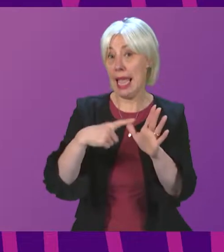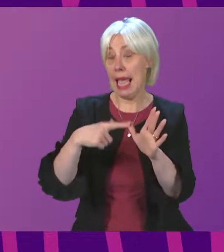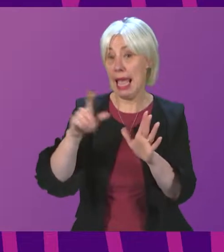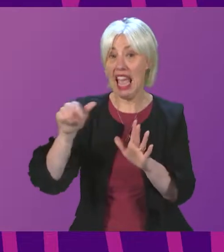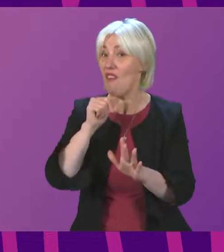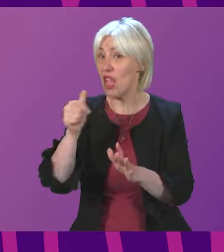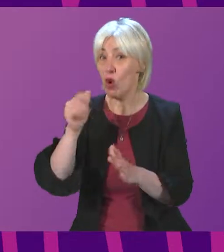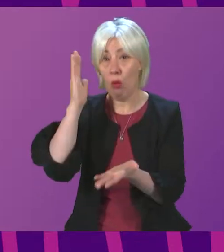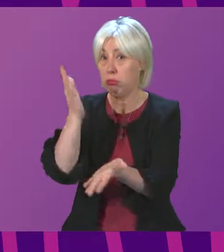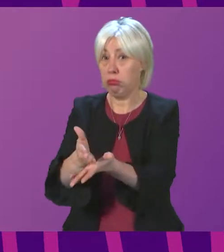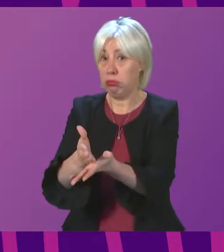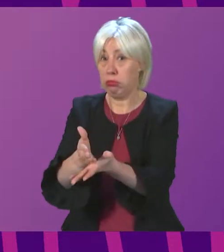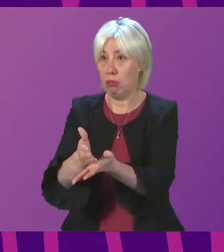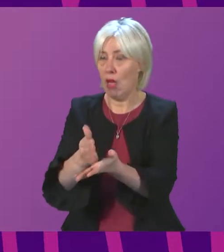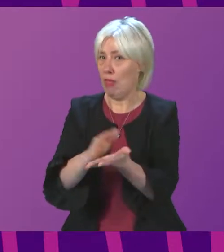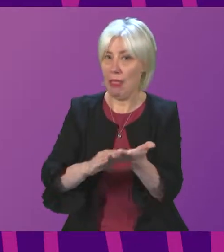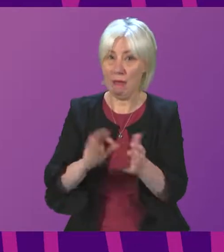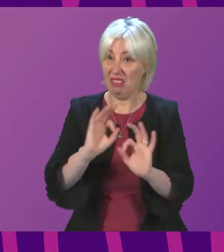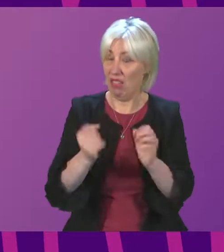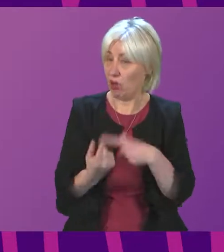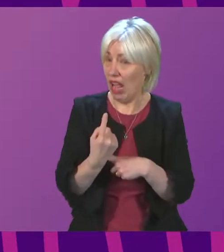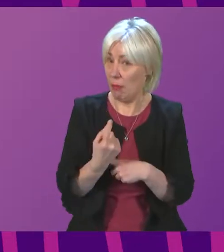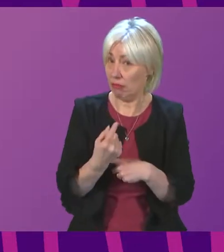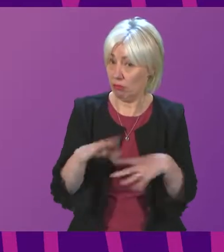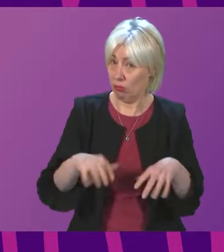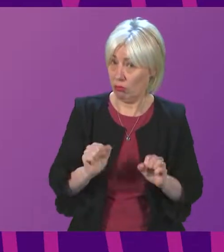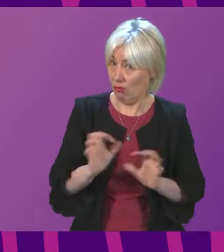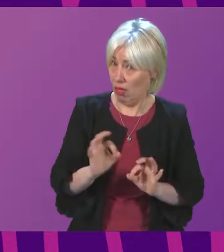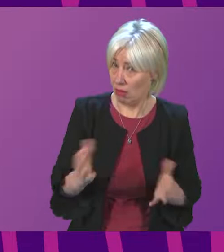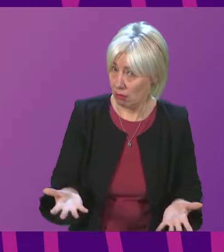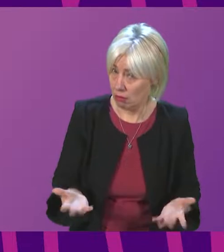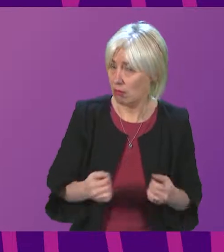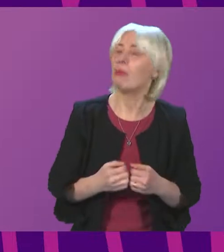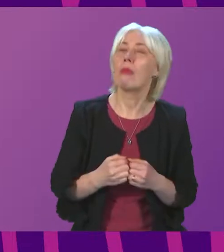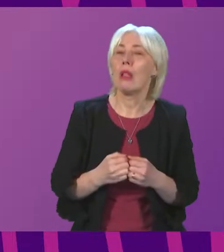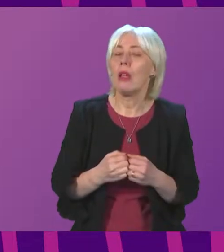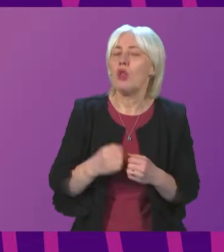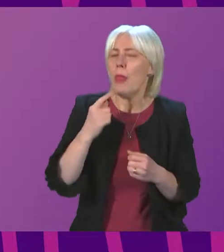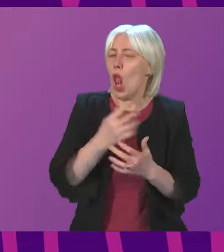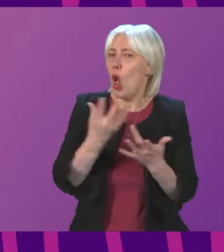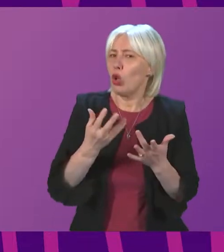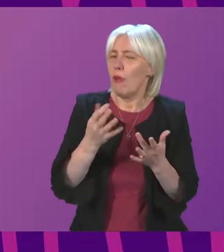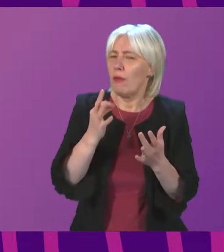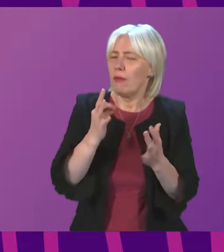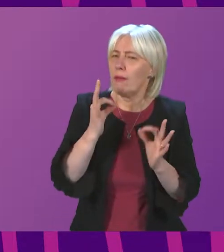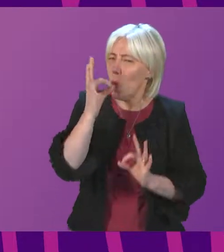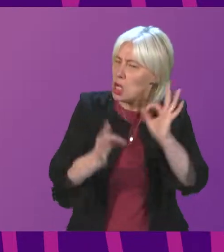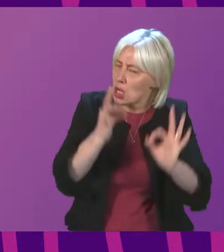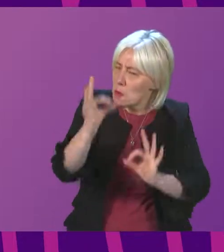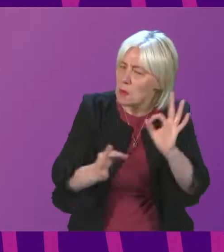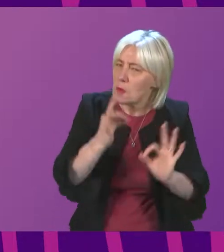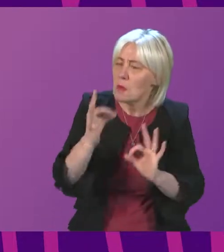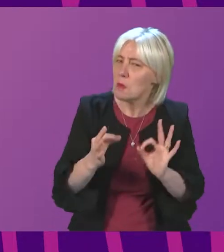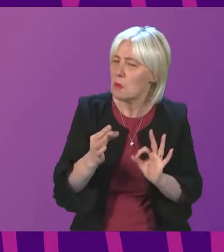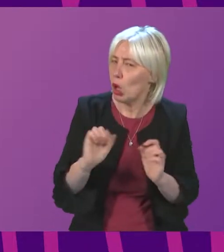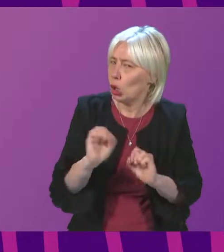not convinced, then this just isn't going to get off the ground. I think there are many, many questions there that are